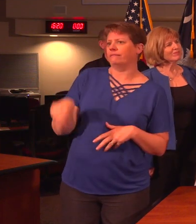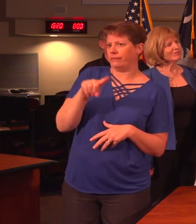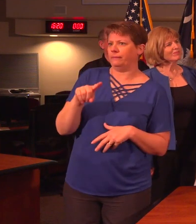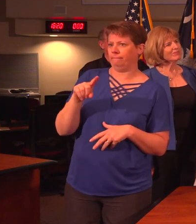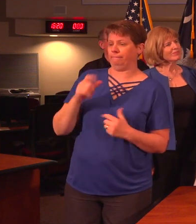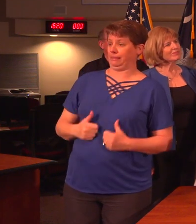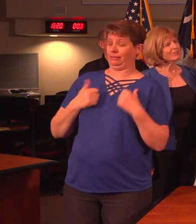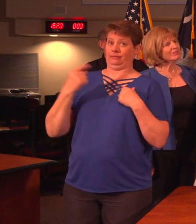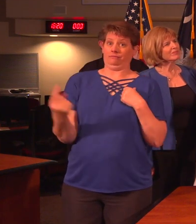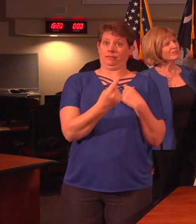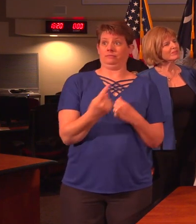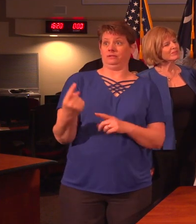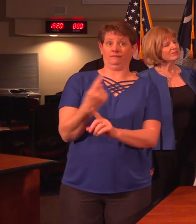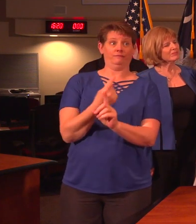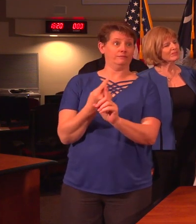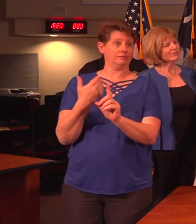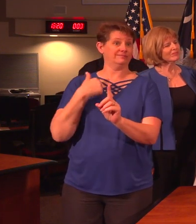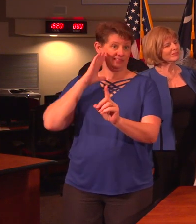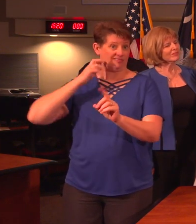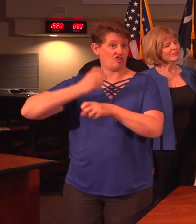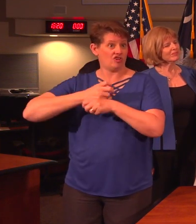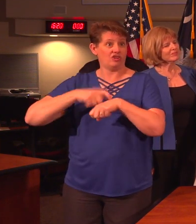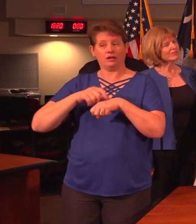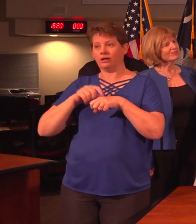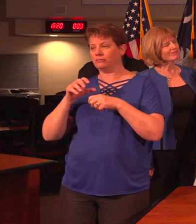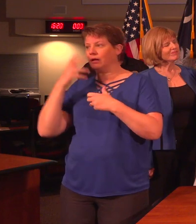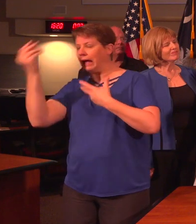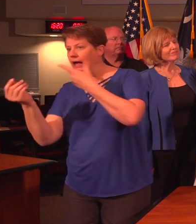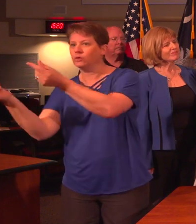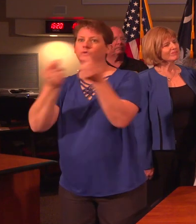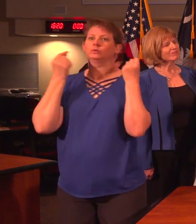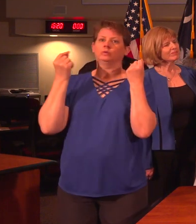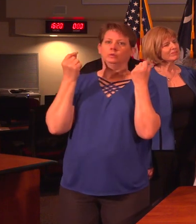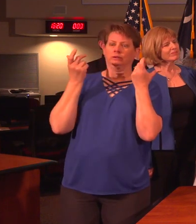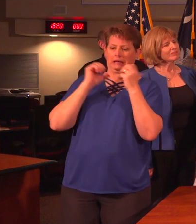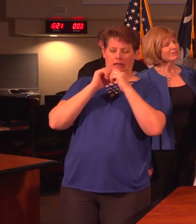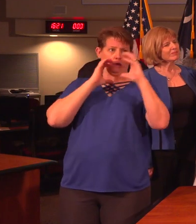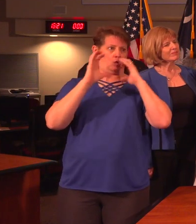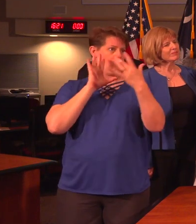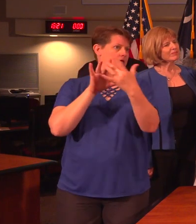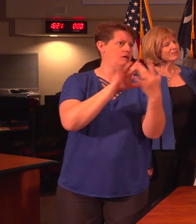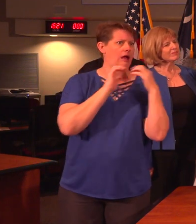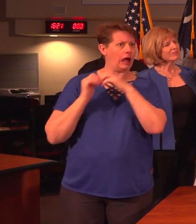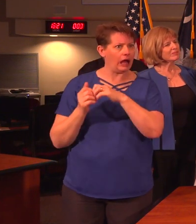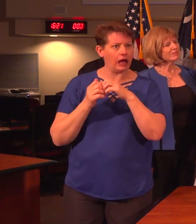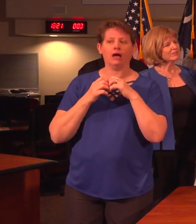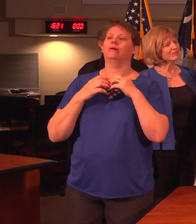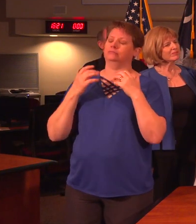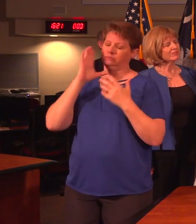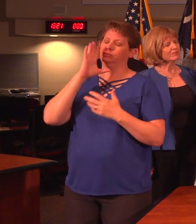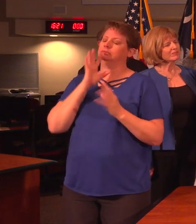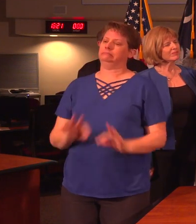live by themselves, have trouble getting around, have difficulty communicating, and this is an excellent